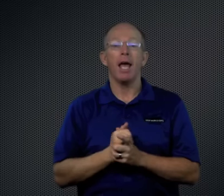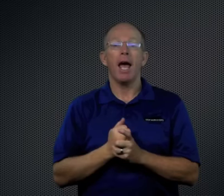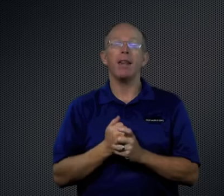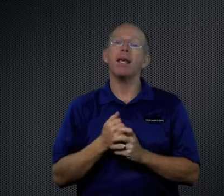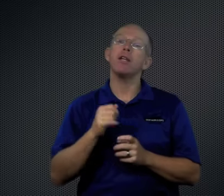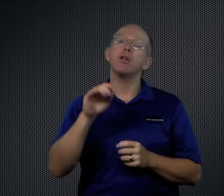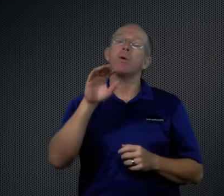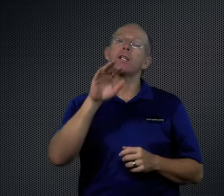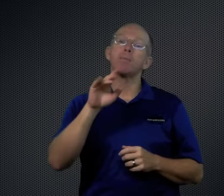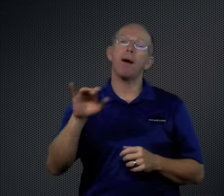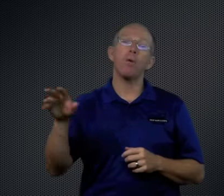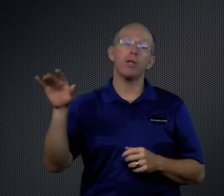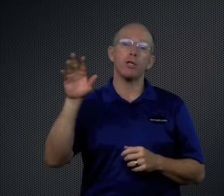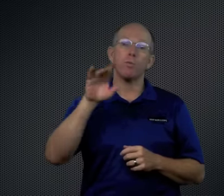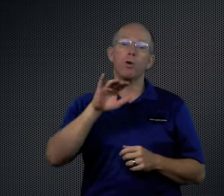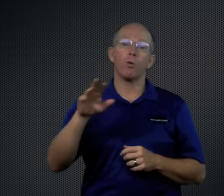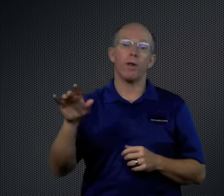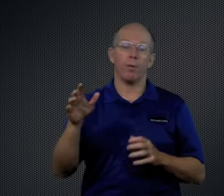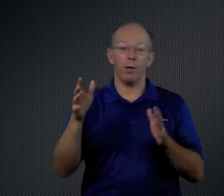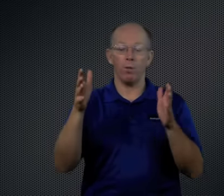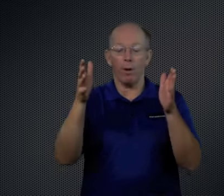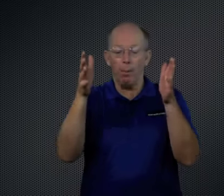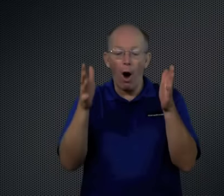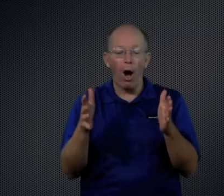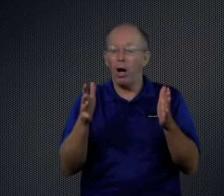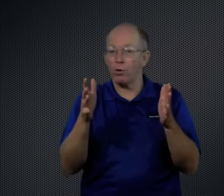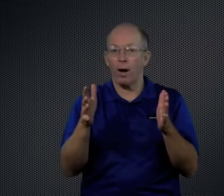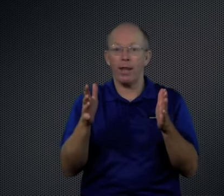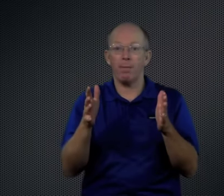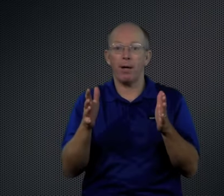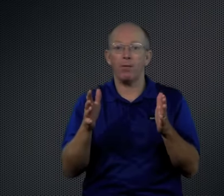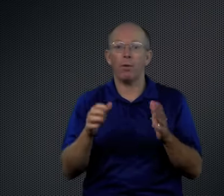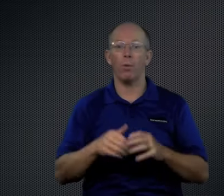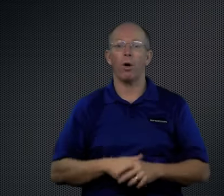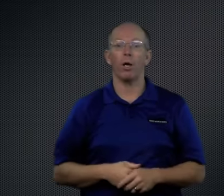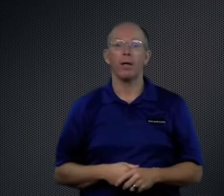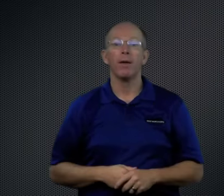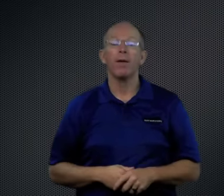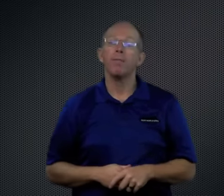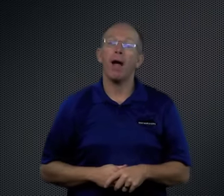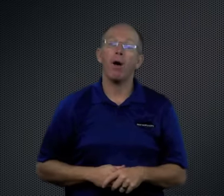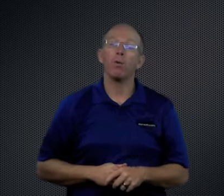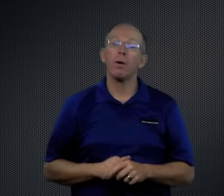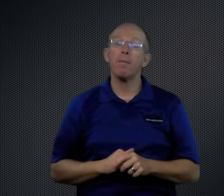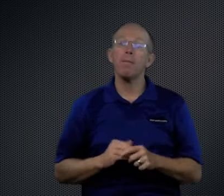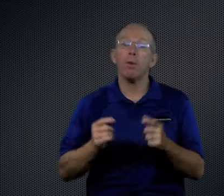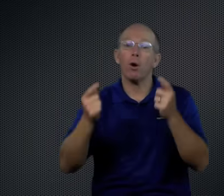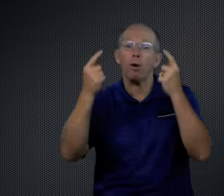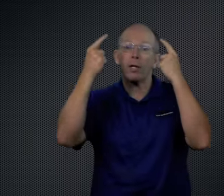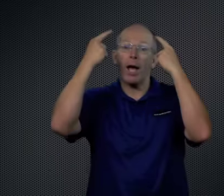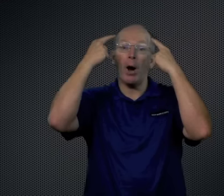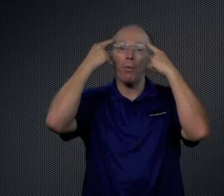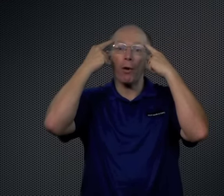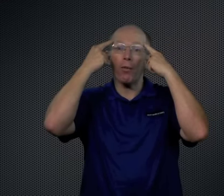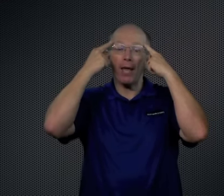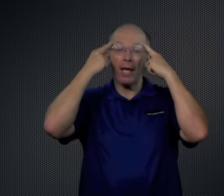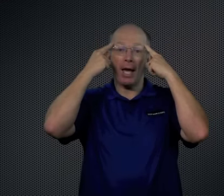And then you want to spell with a smooth rhythm. You don't want to pause right in the middle of a word. Now, remember, to help your thinking,